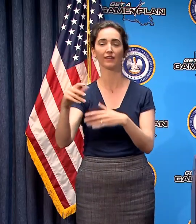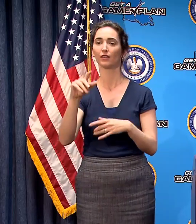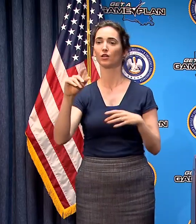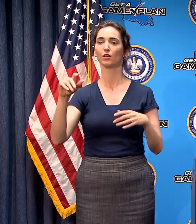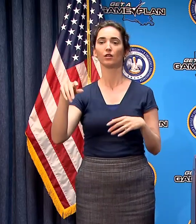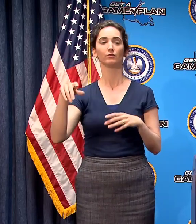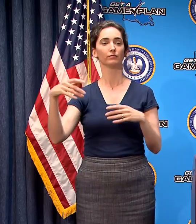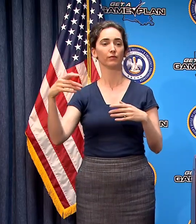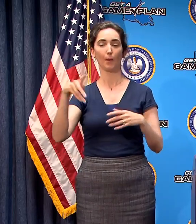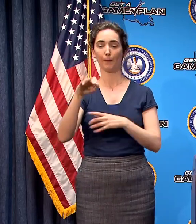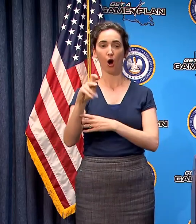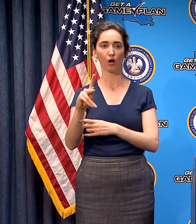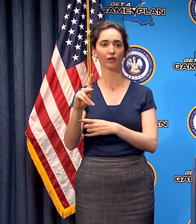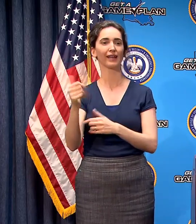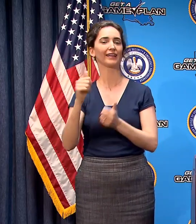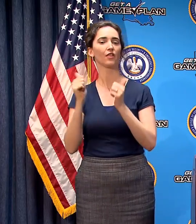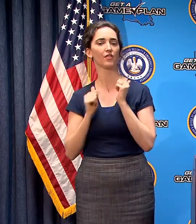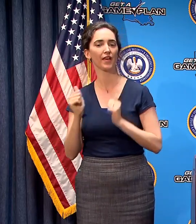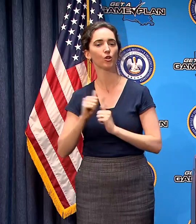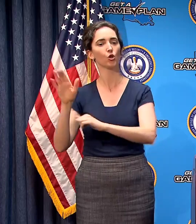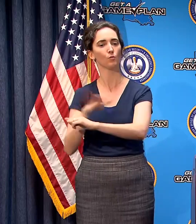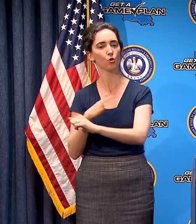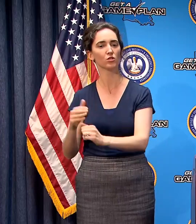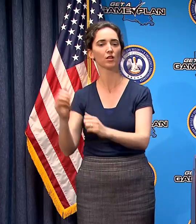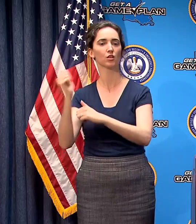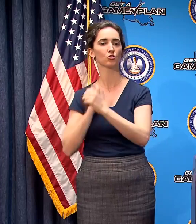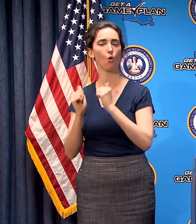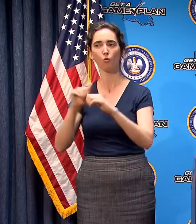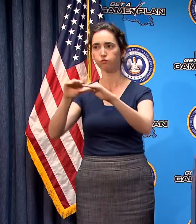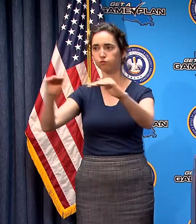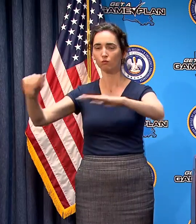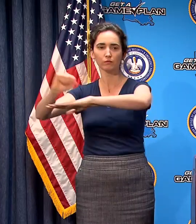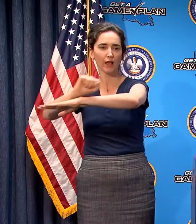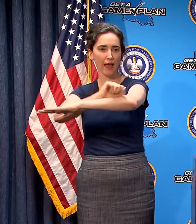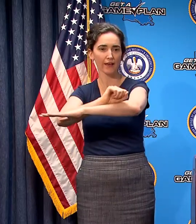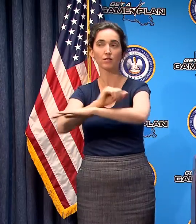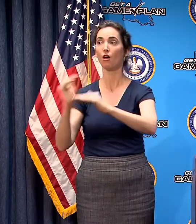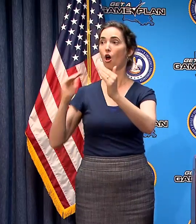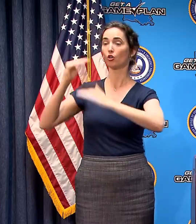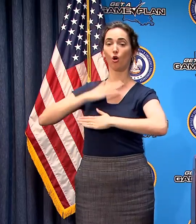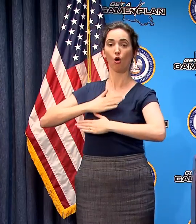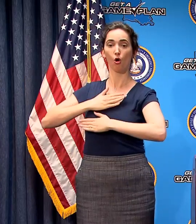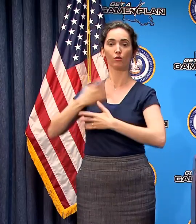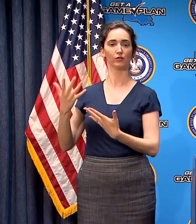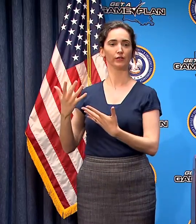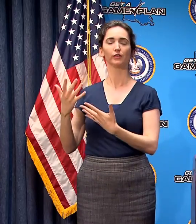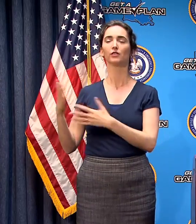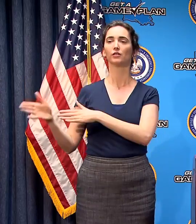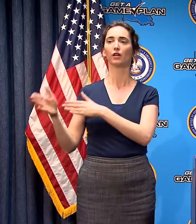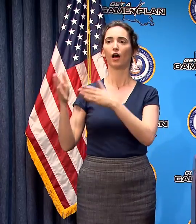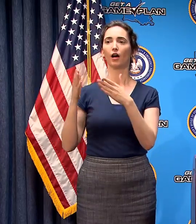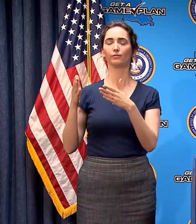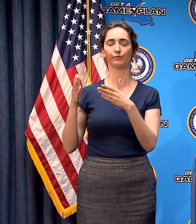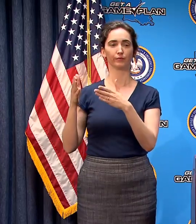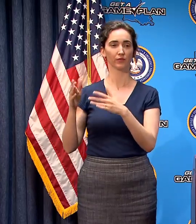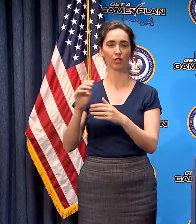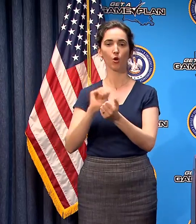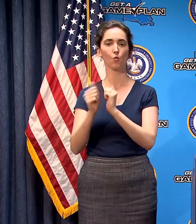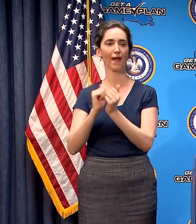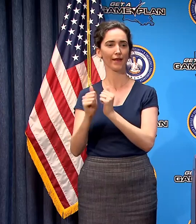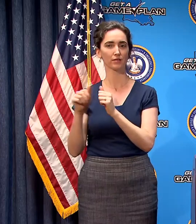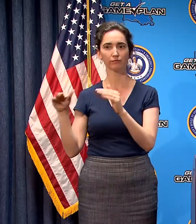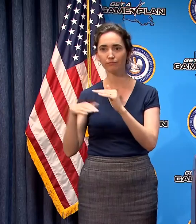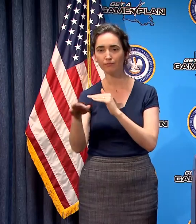any theaters concert music halls adult entertainment venues racetracks and other similar businesses